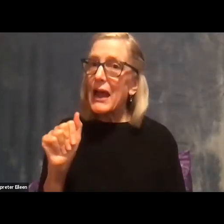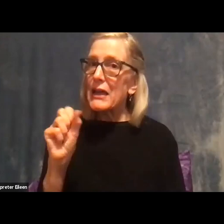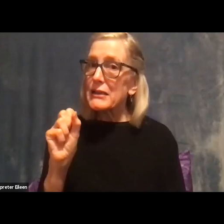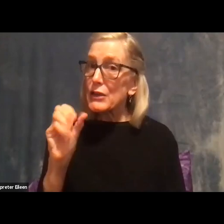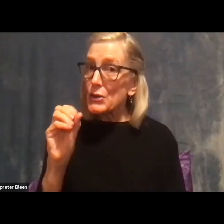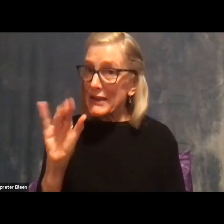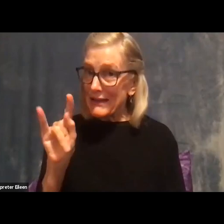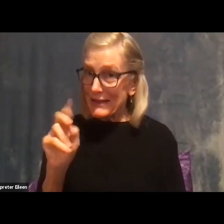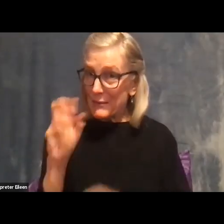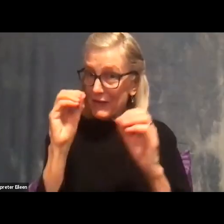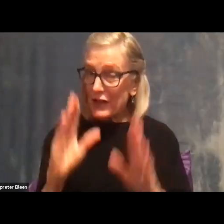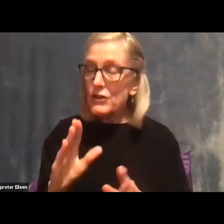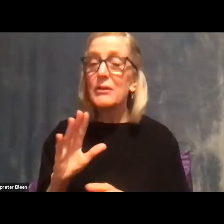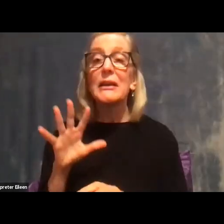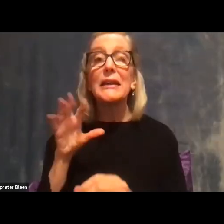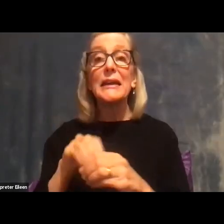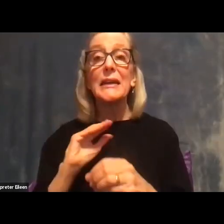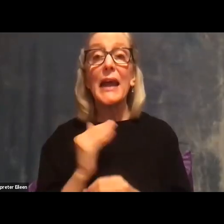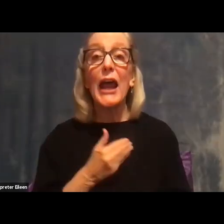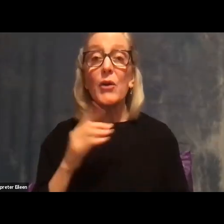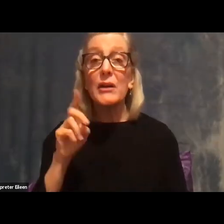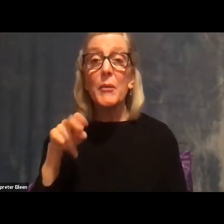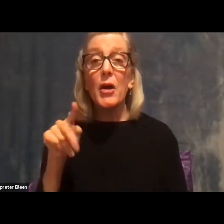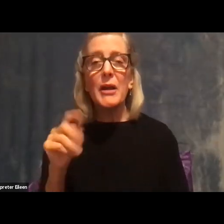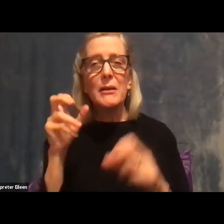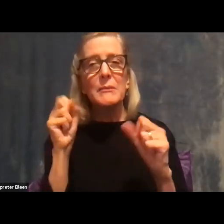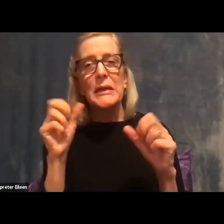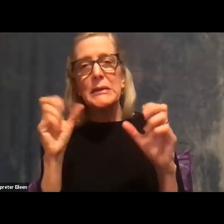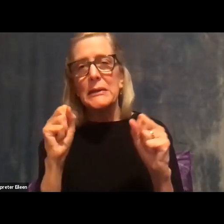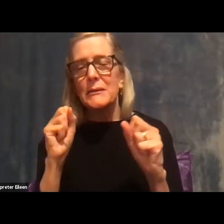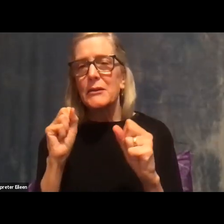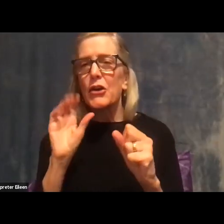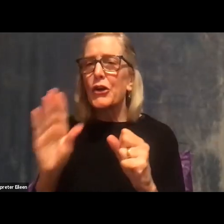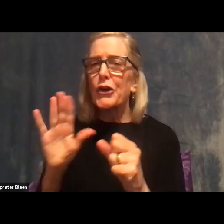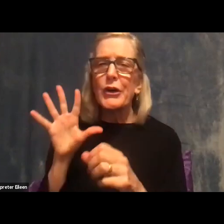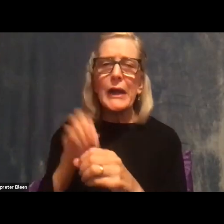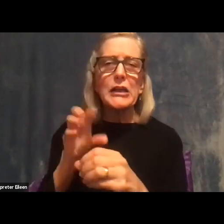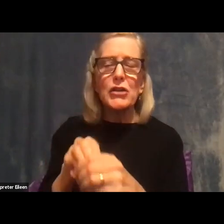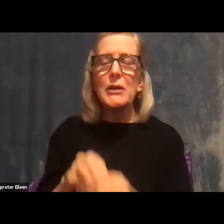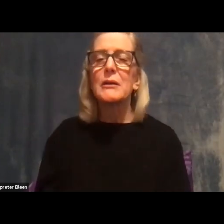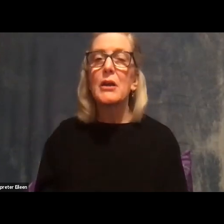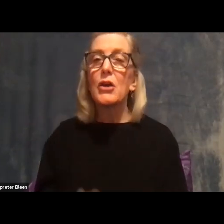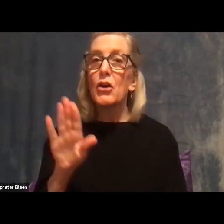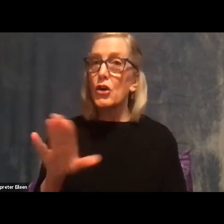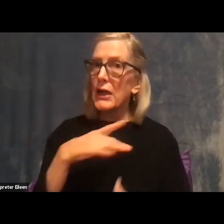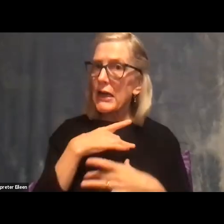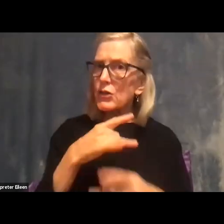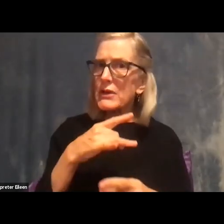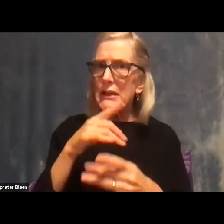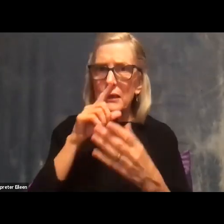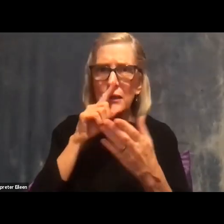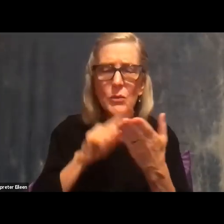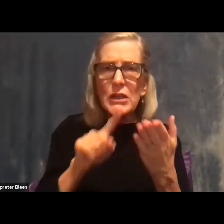amazing in our department, a great addition. She has lots of, uh, interesting research in political behavior and elections